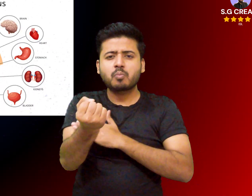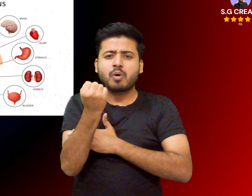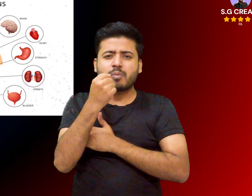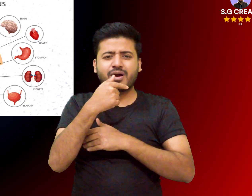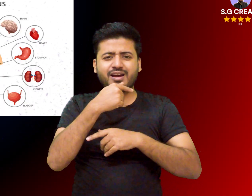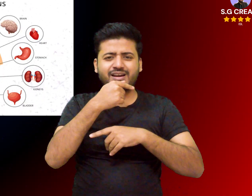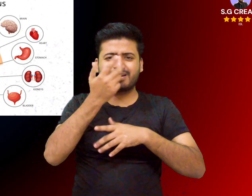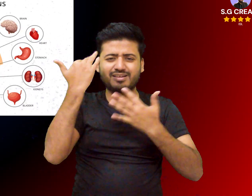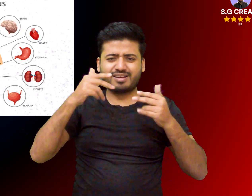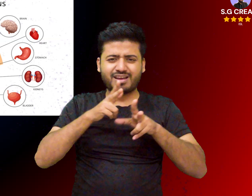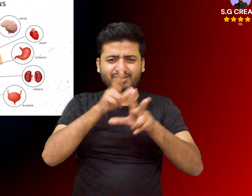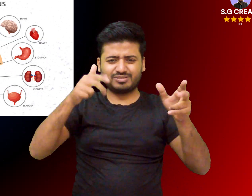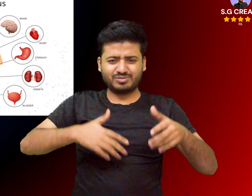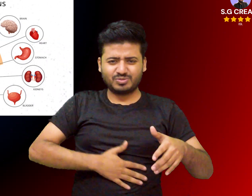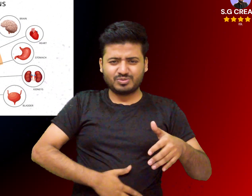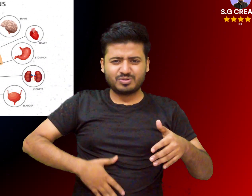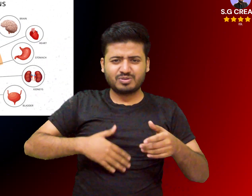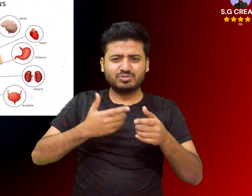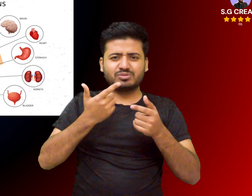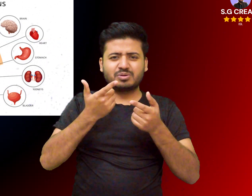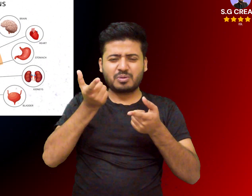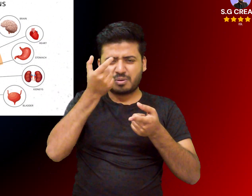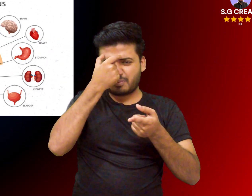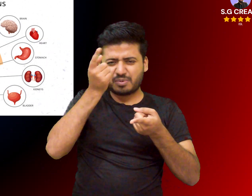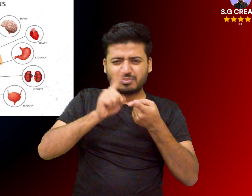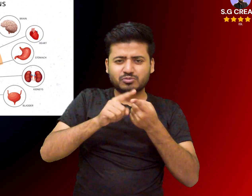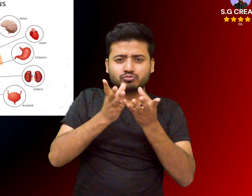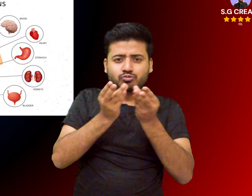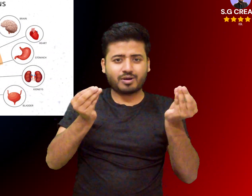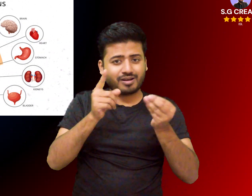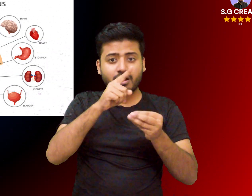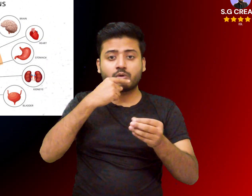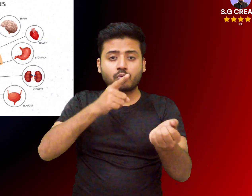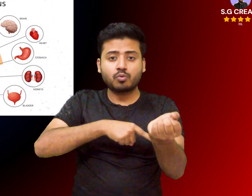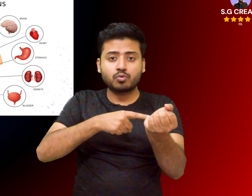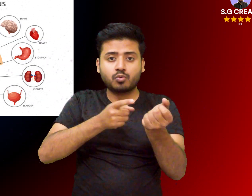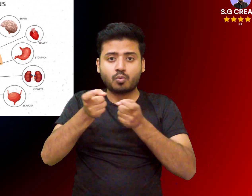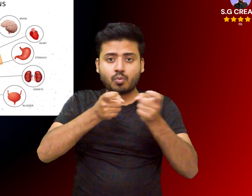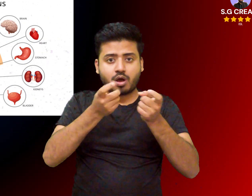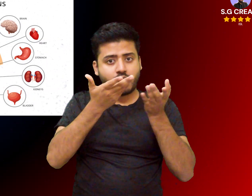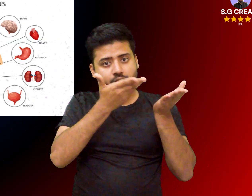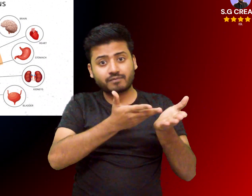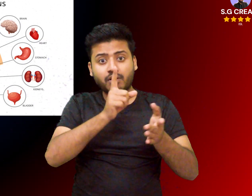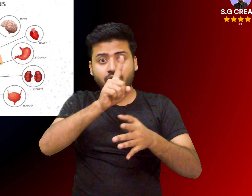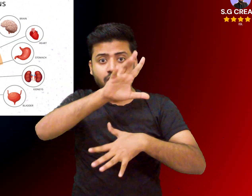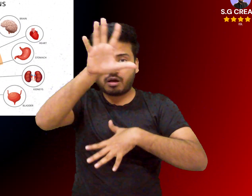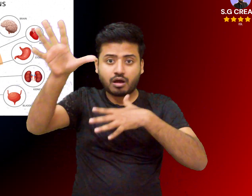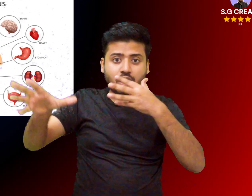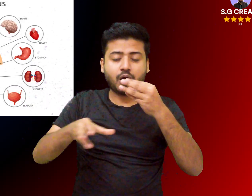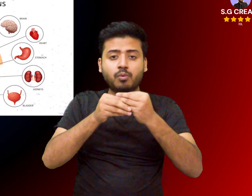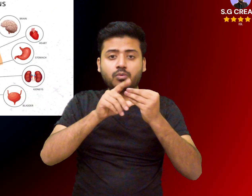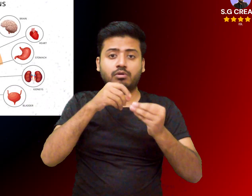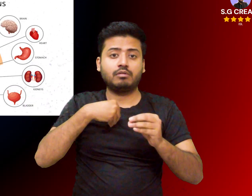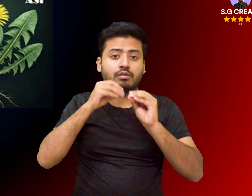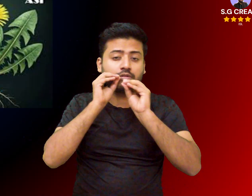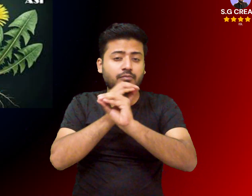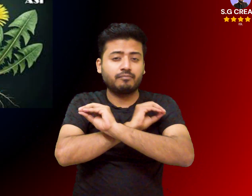plant flowers young leaves or roots rinse them thoroughly under cool water to remove any dirt